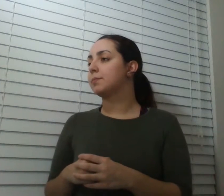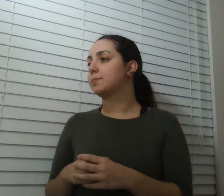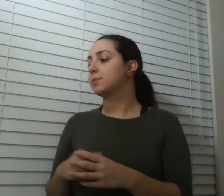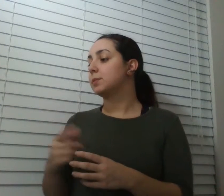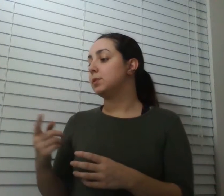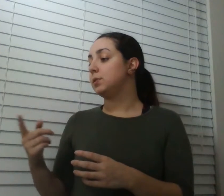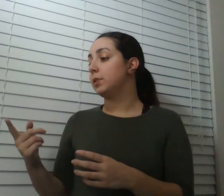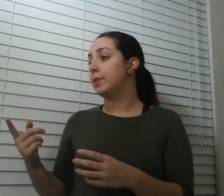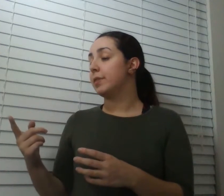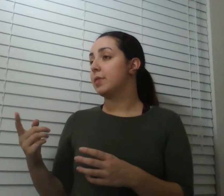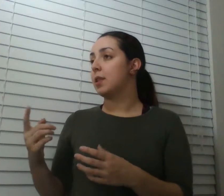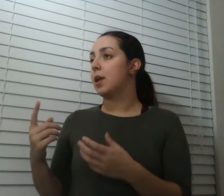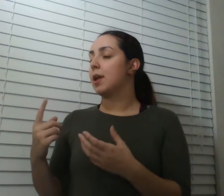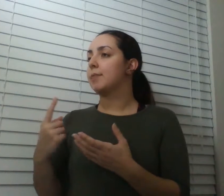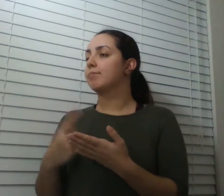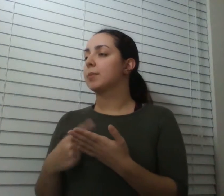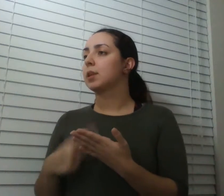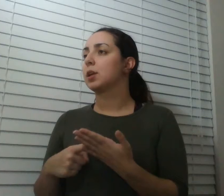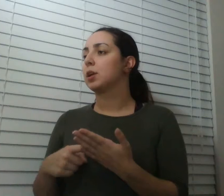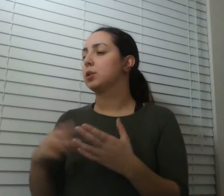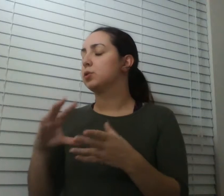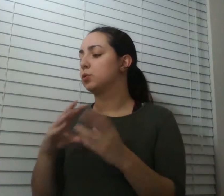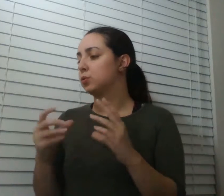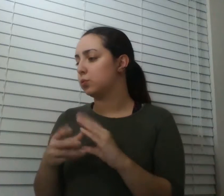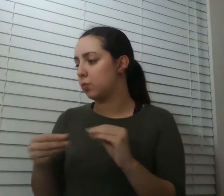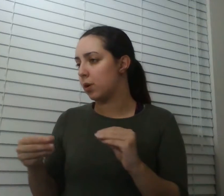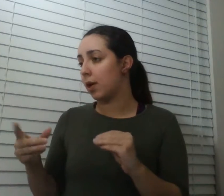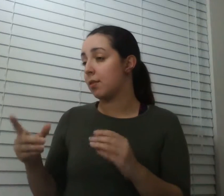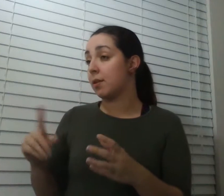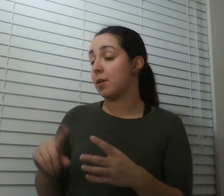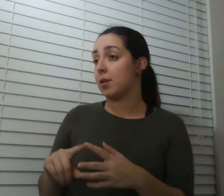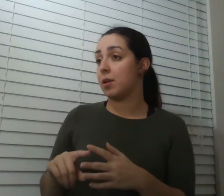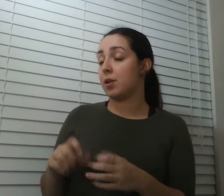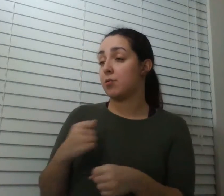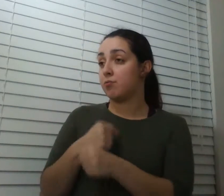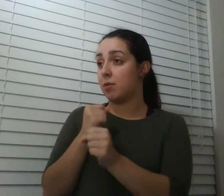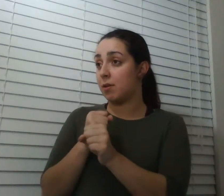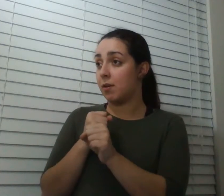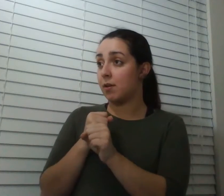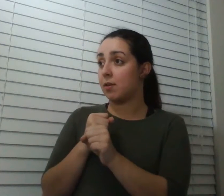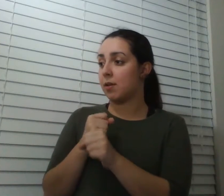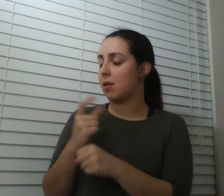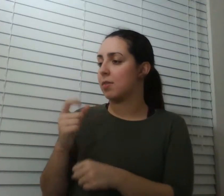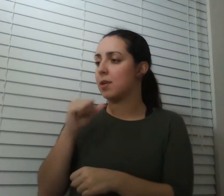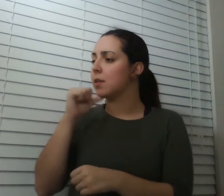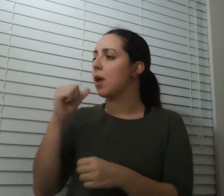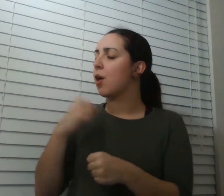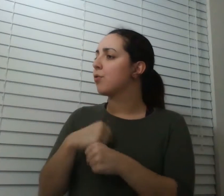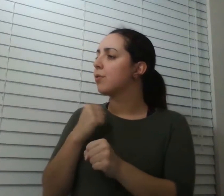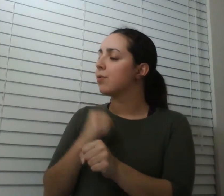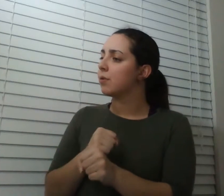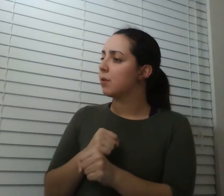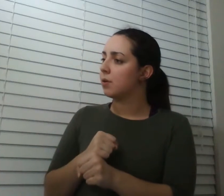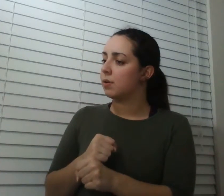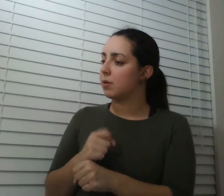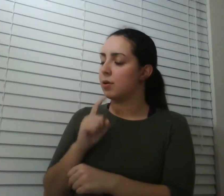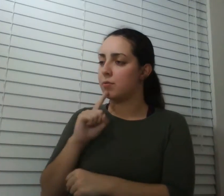themselves this story that this thing that they're creating they don't actually create it they don't make it